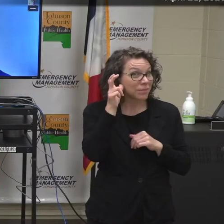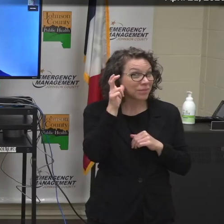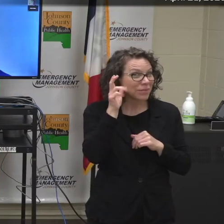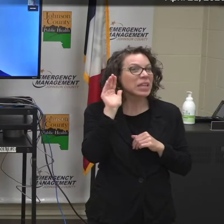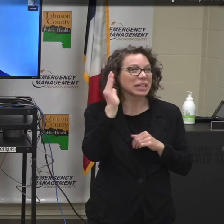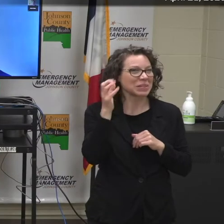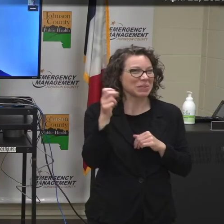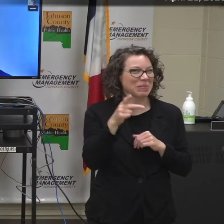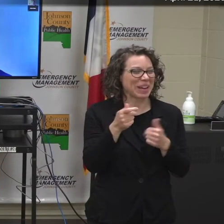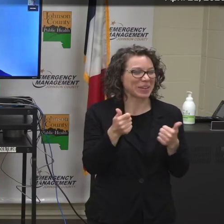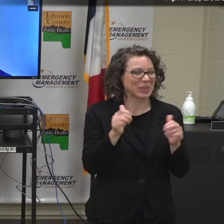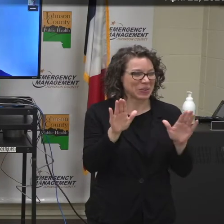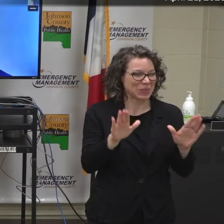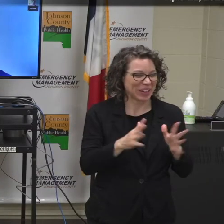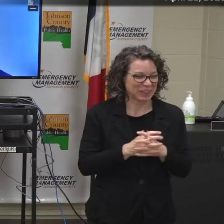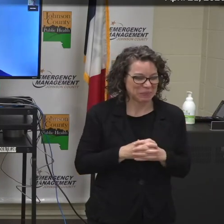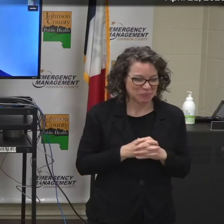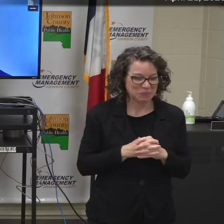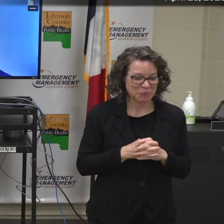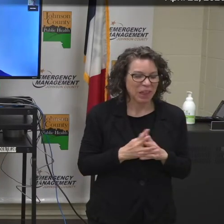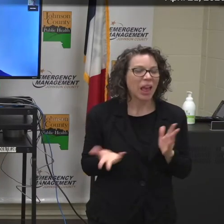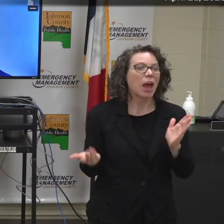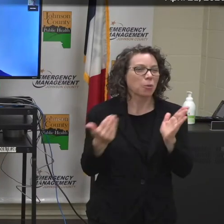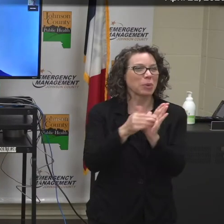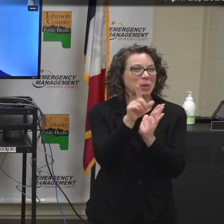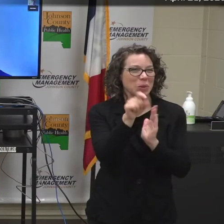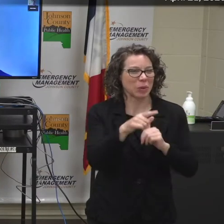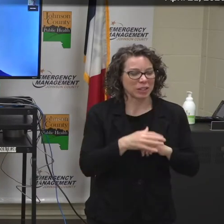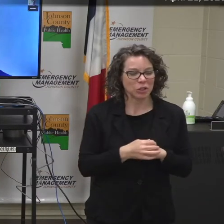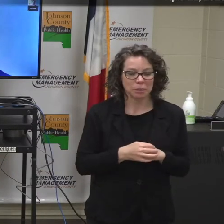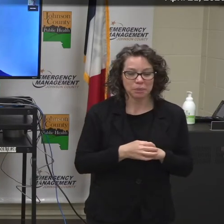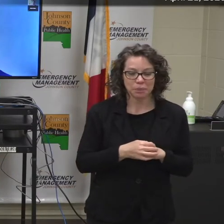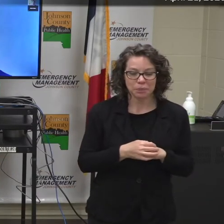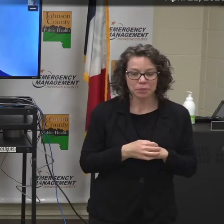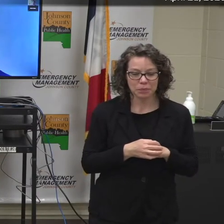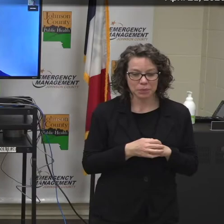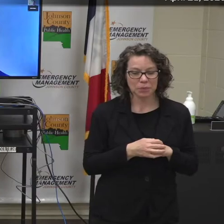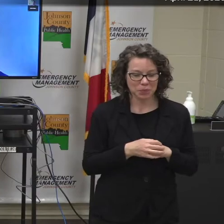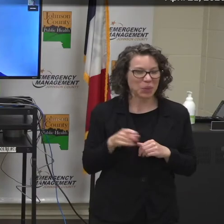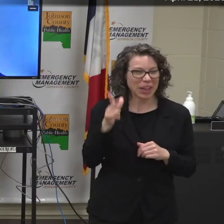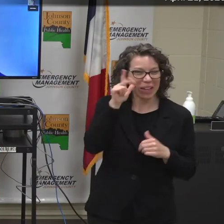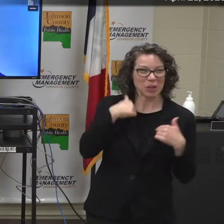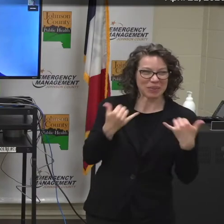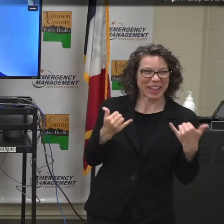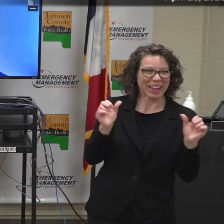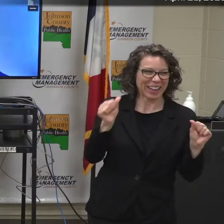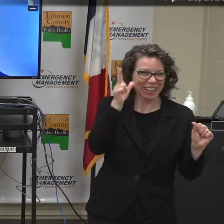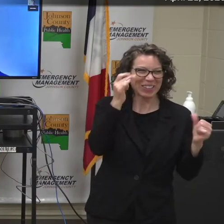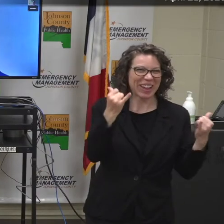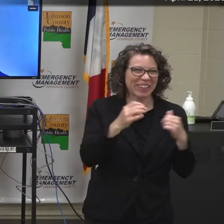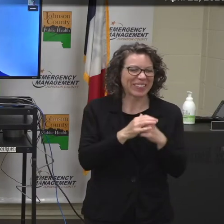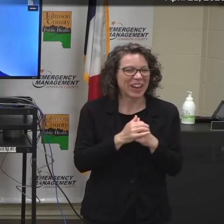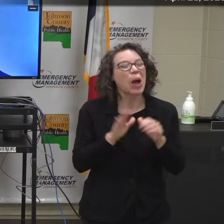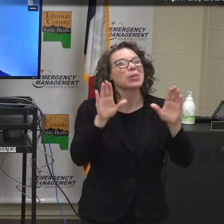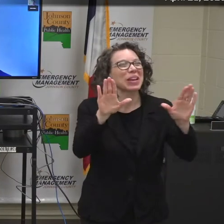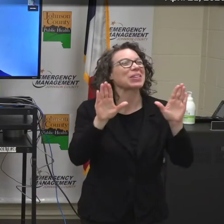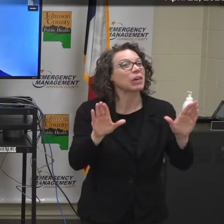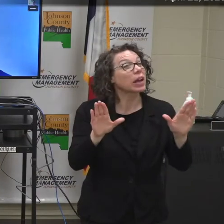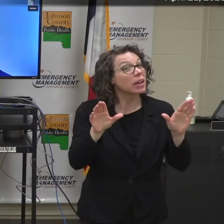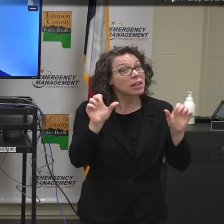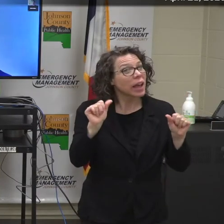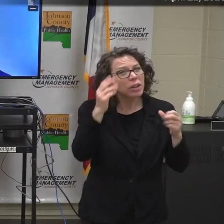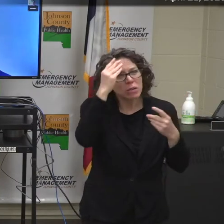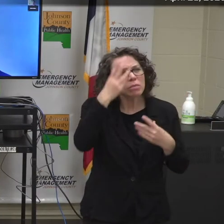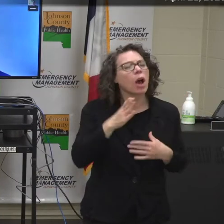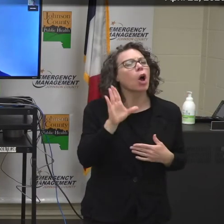Looks like you're back. Great. Okay. So the question is, could you give us any updates... now. Okay, great. Could you give us any updates